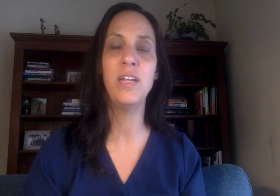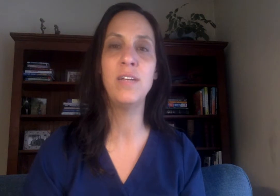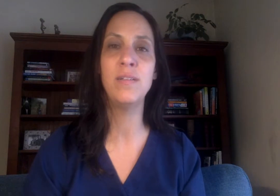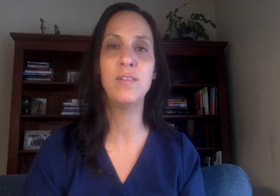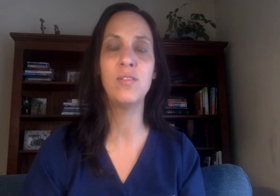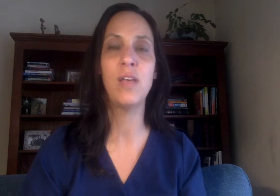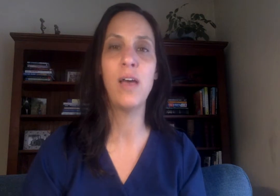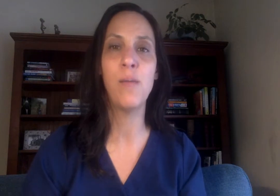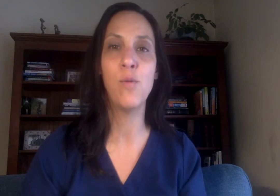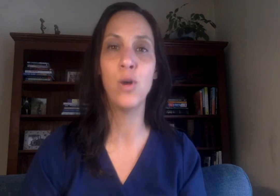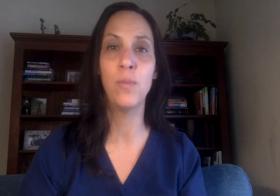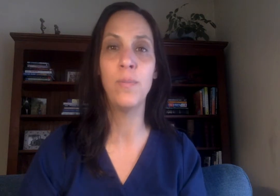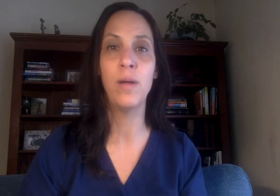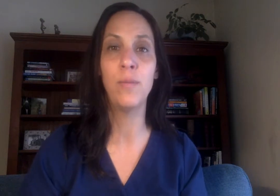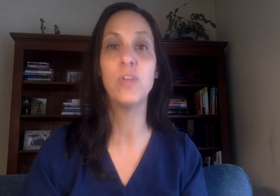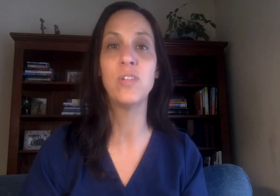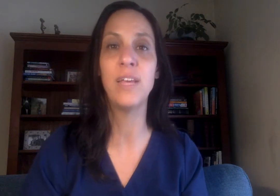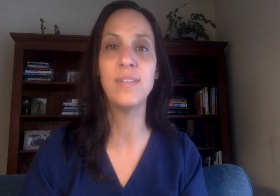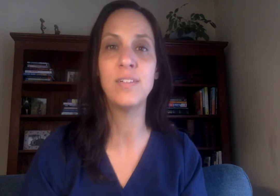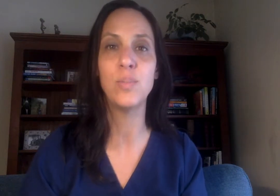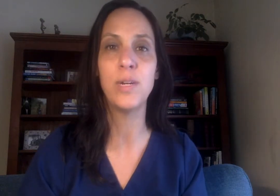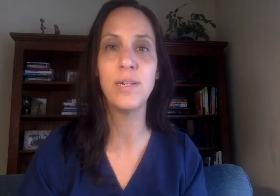is a more personalized experience.